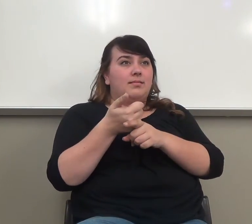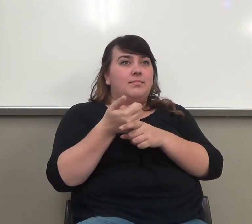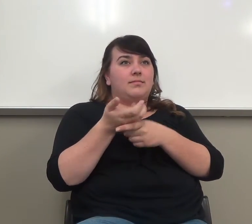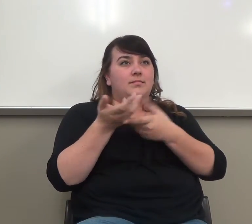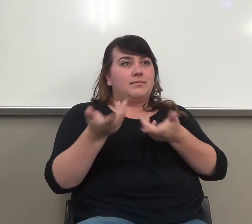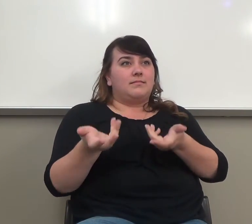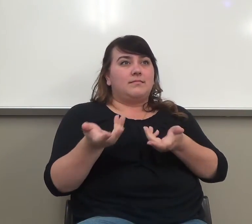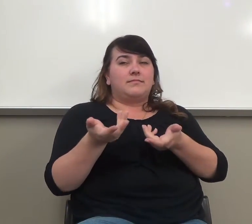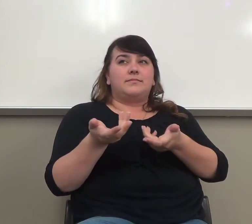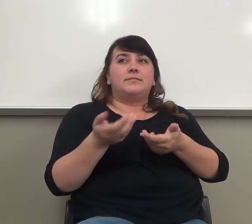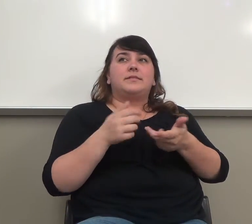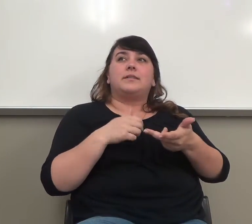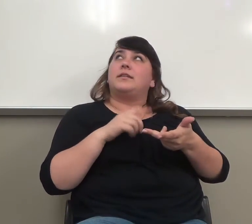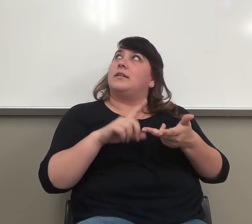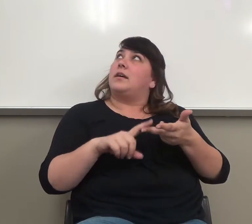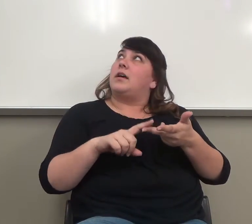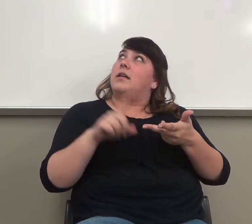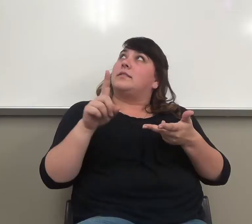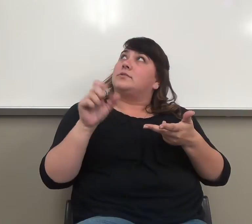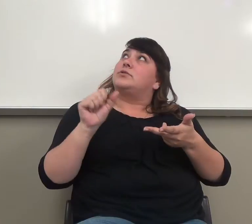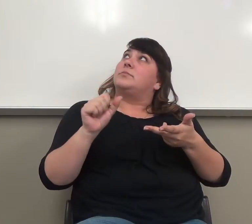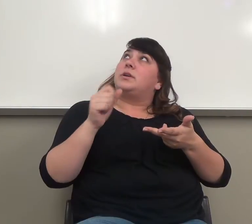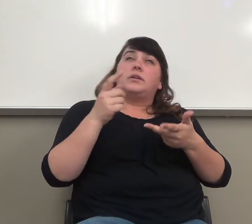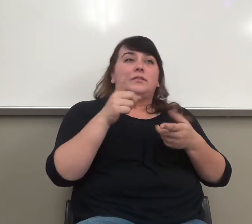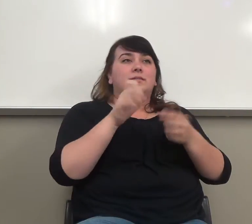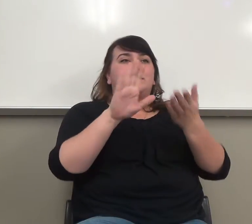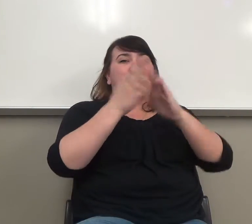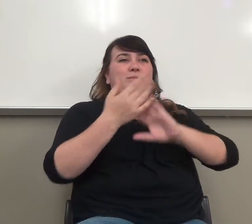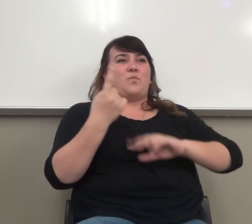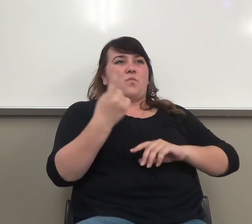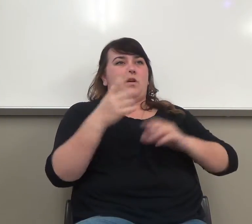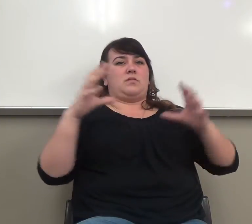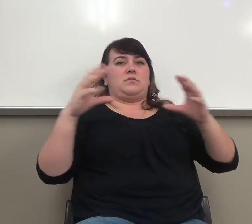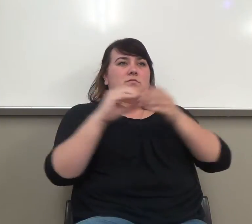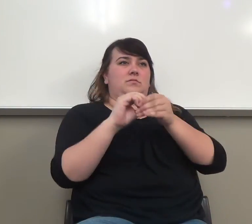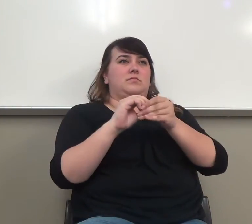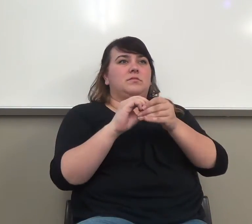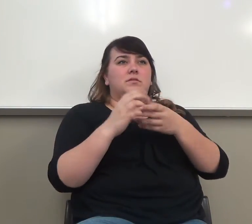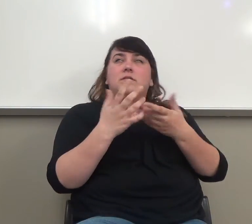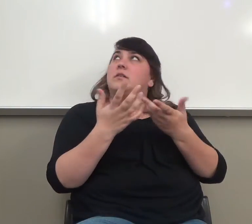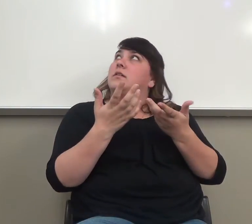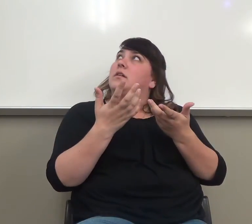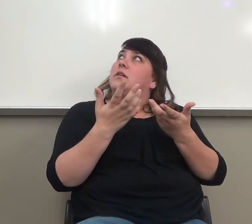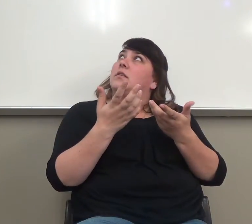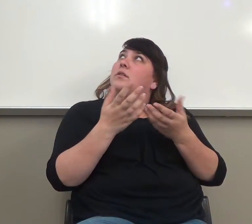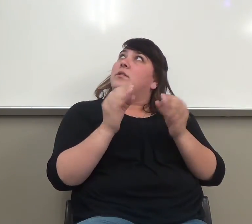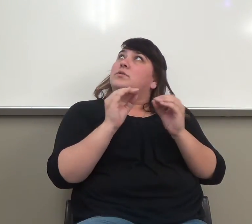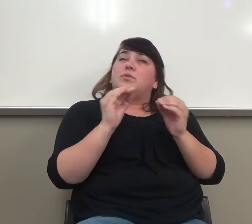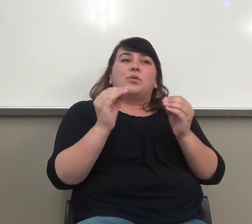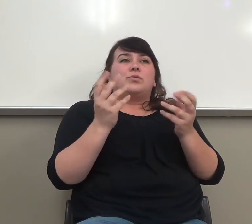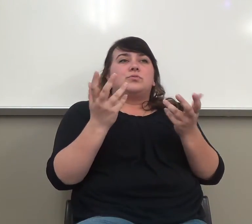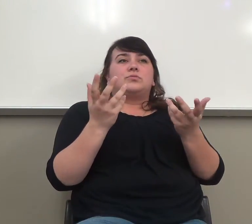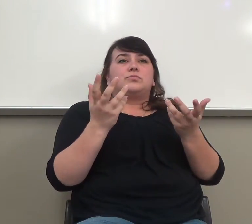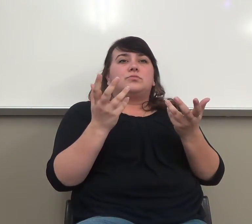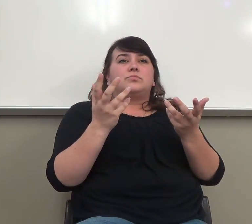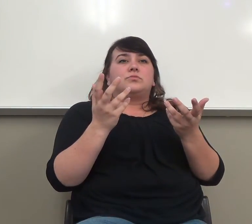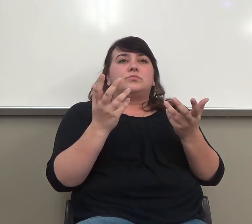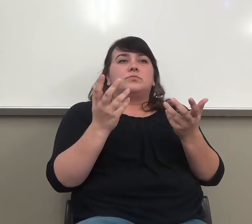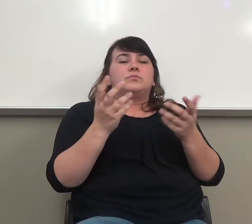And this could be one thing. Okay. There's nothing magic about the number three, but you'll find